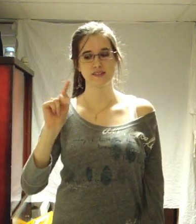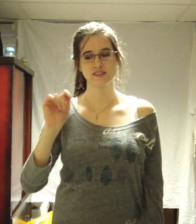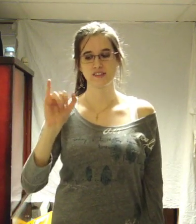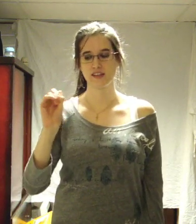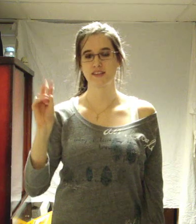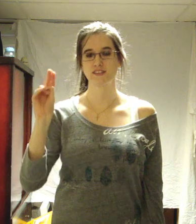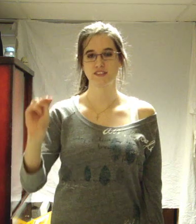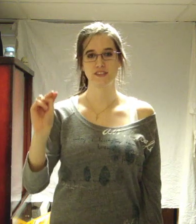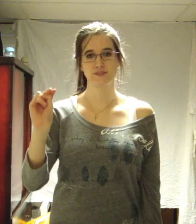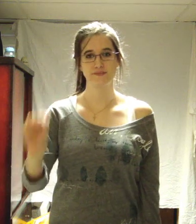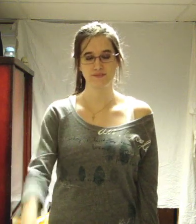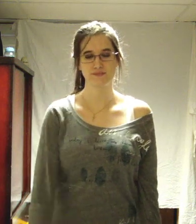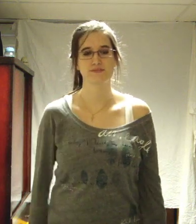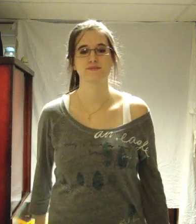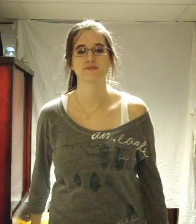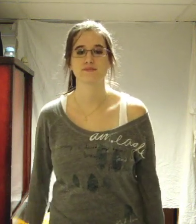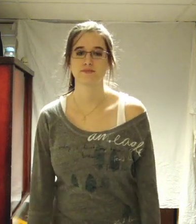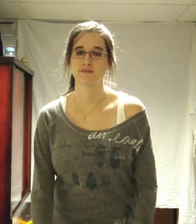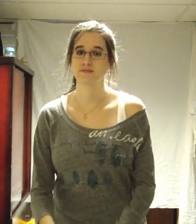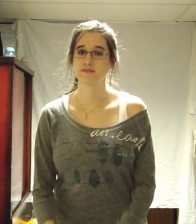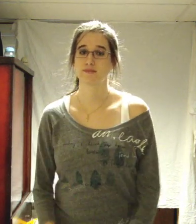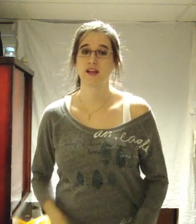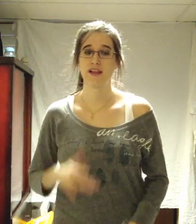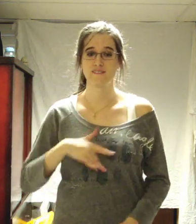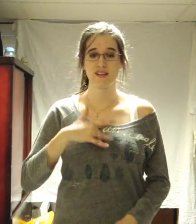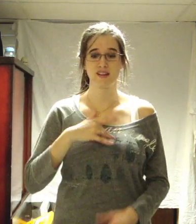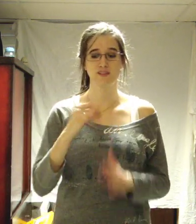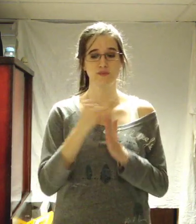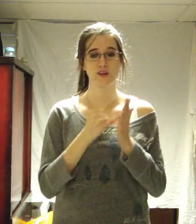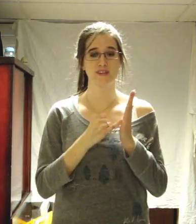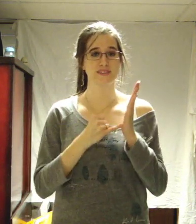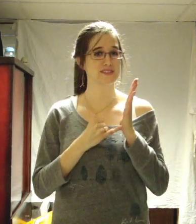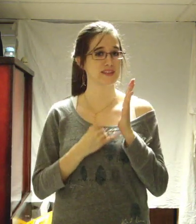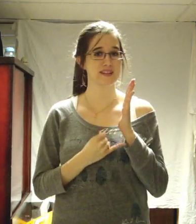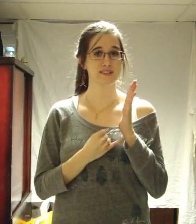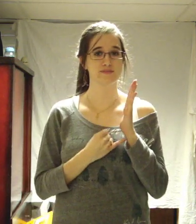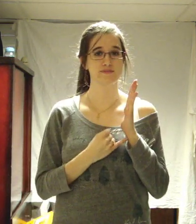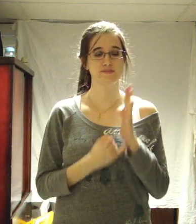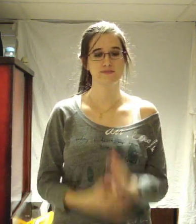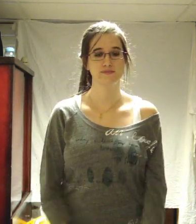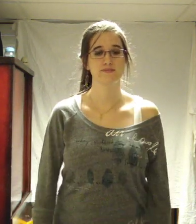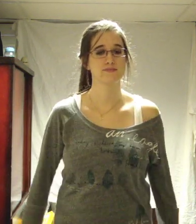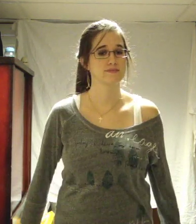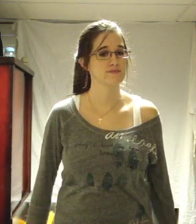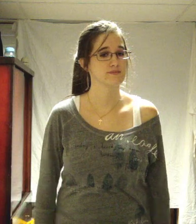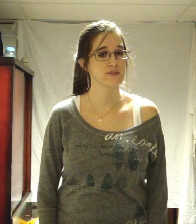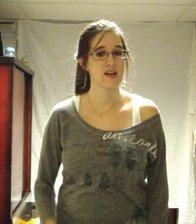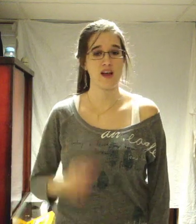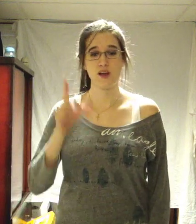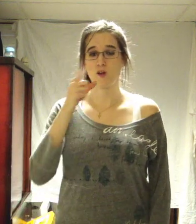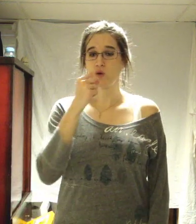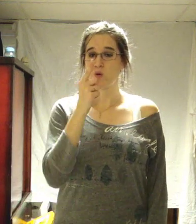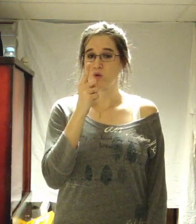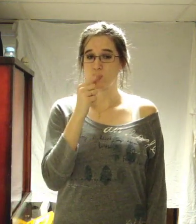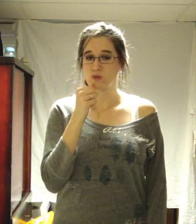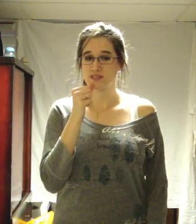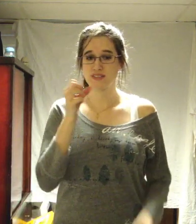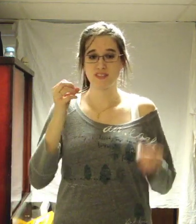I feel like an artist Who's lost his